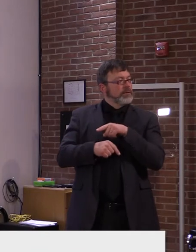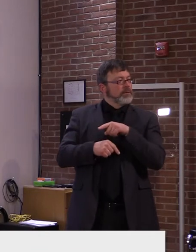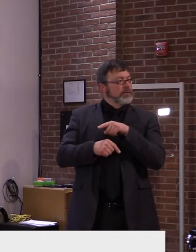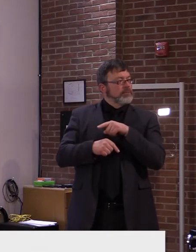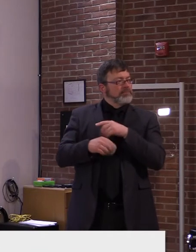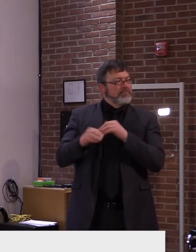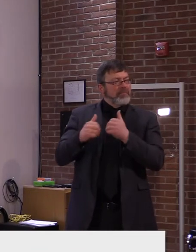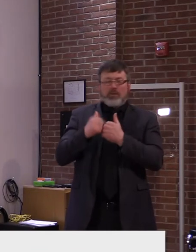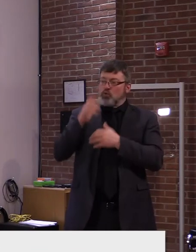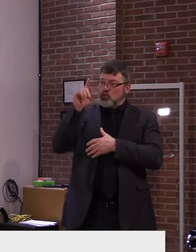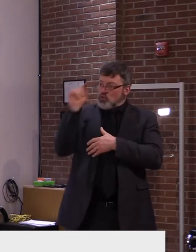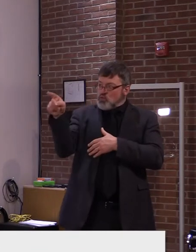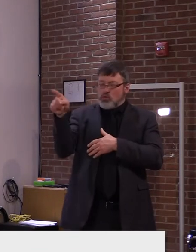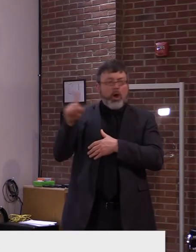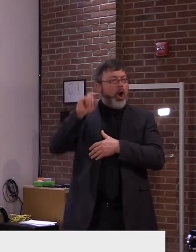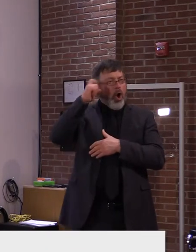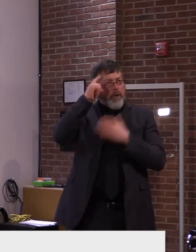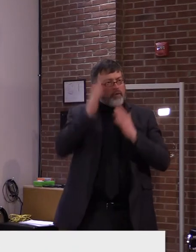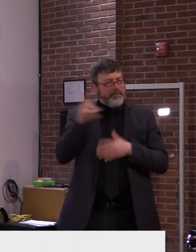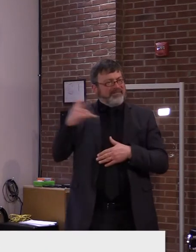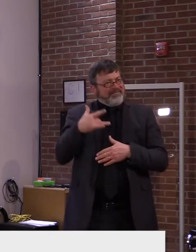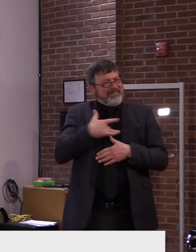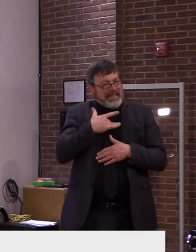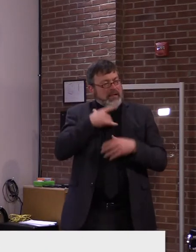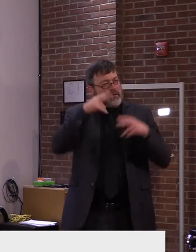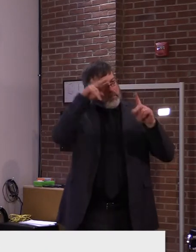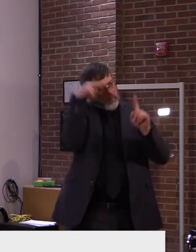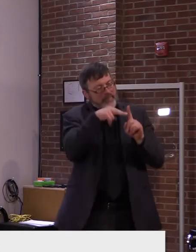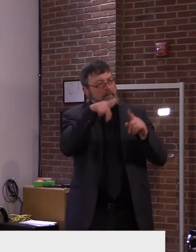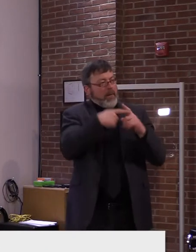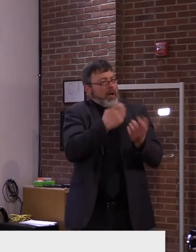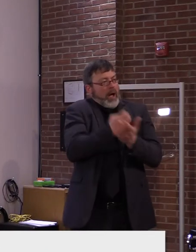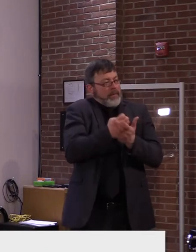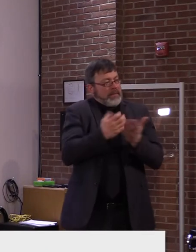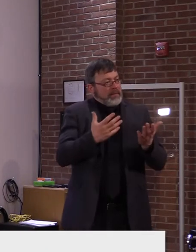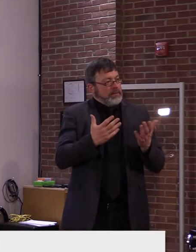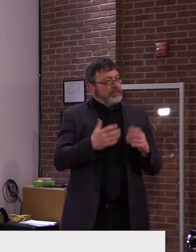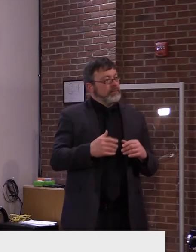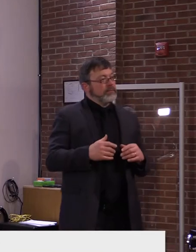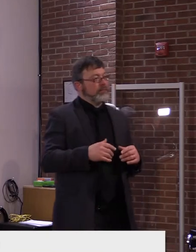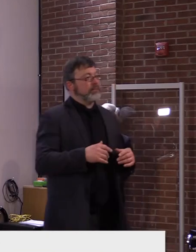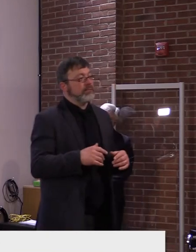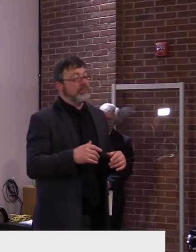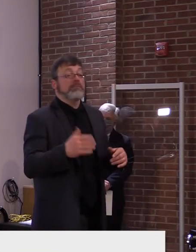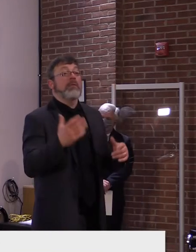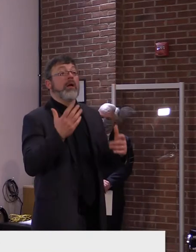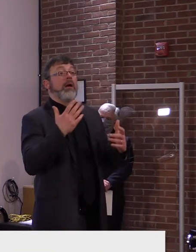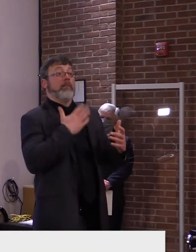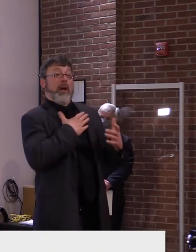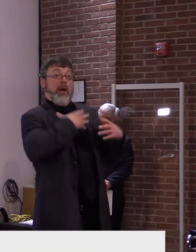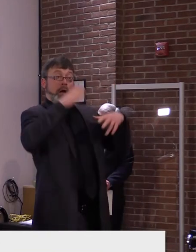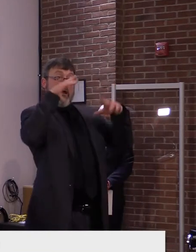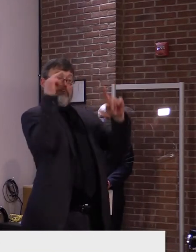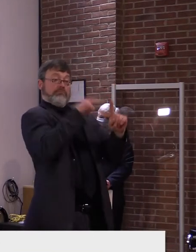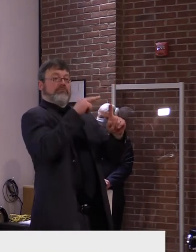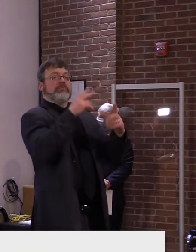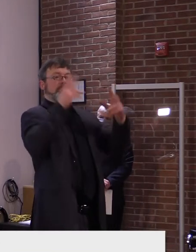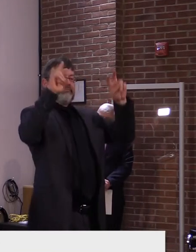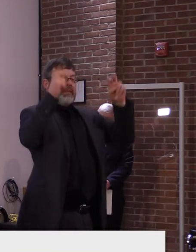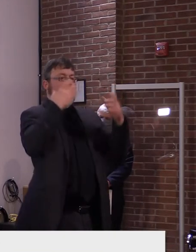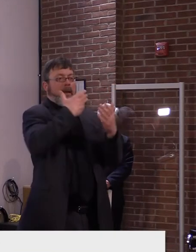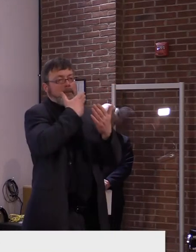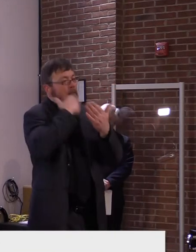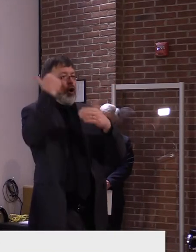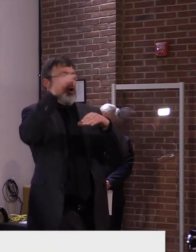again, I, I, it's, it's much better than I thought it was going to reluctant. Yeah. Well, no, I'm hesitant because, uh,